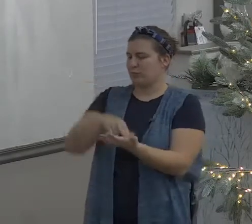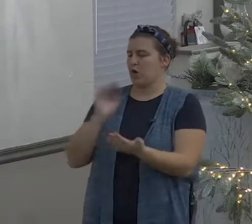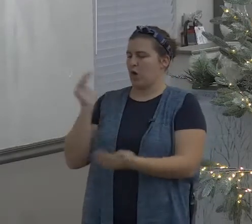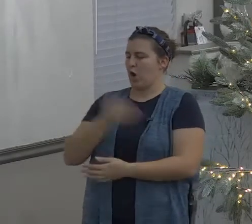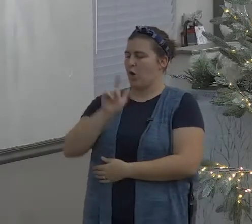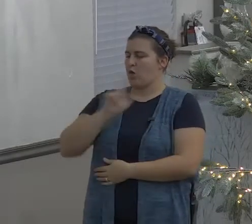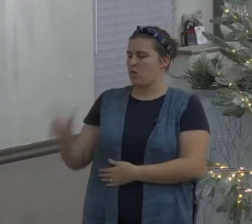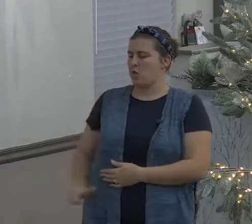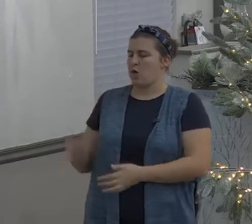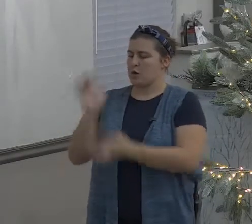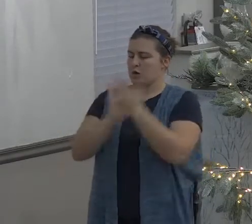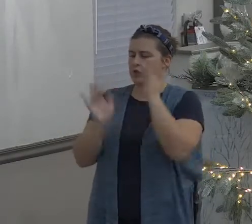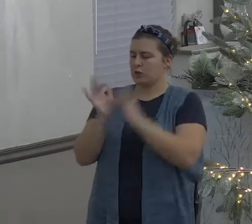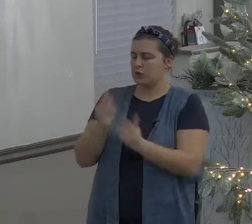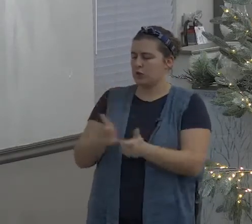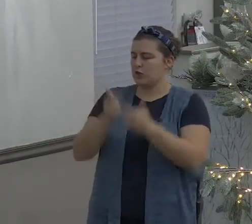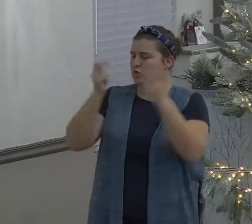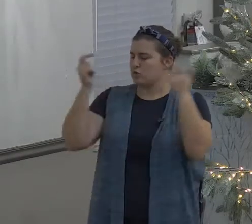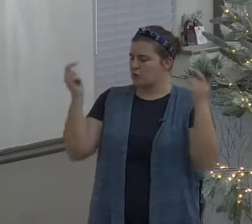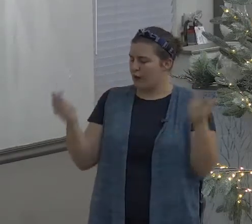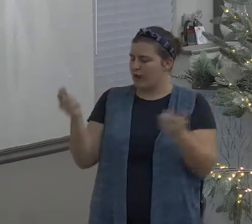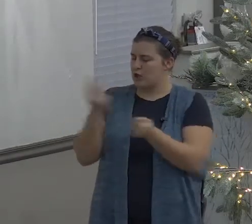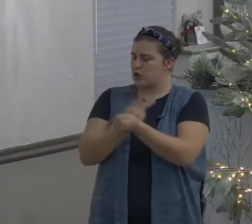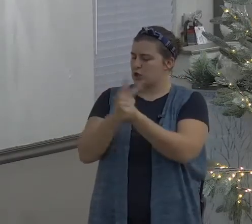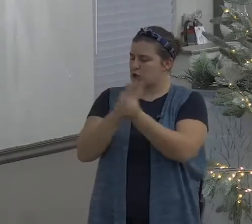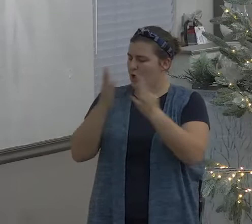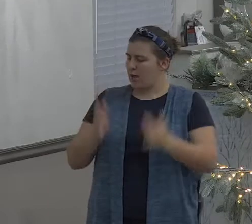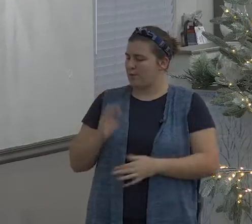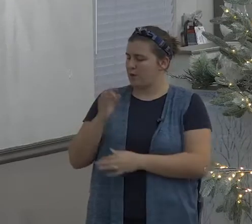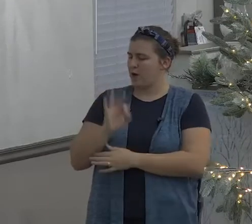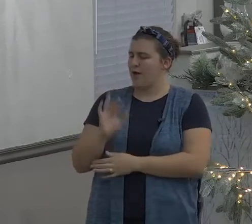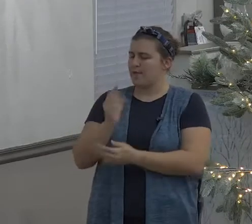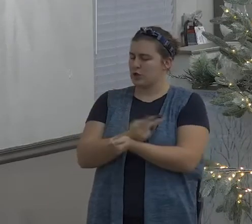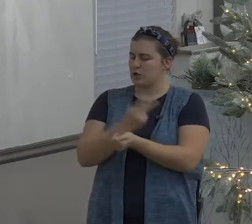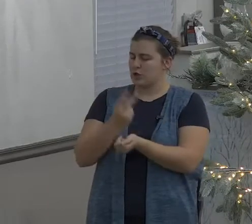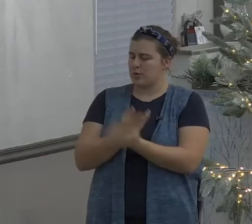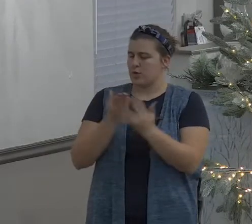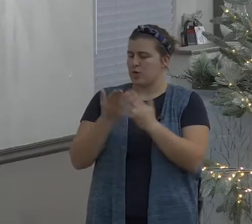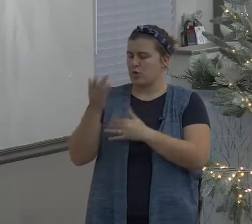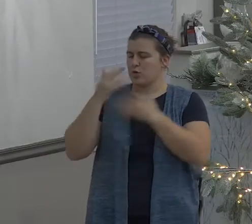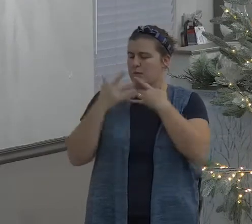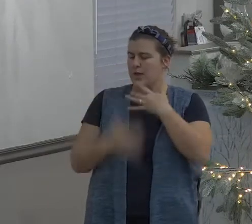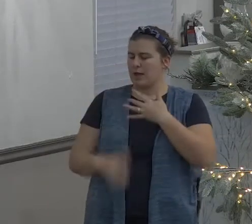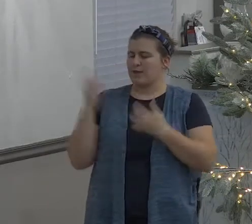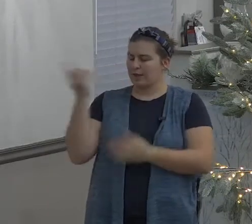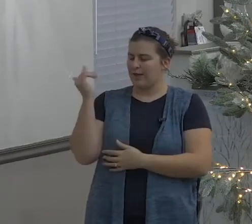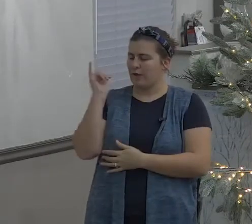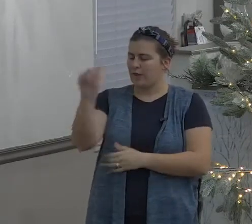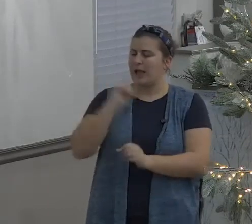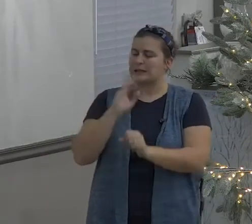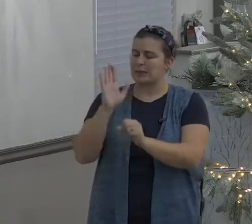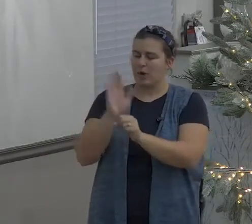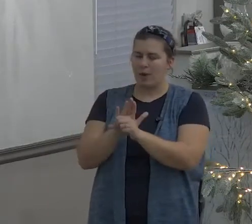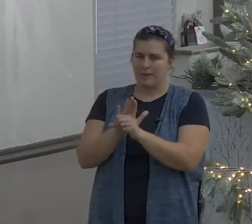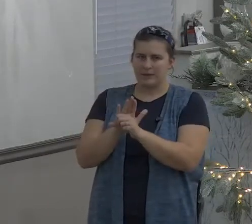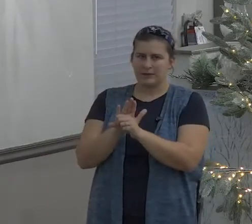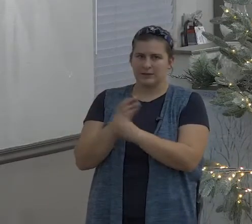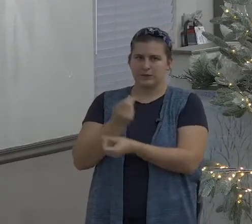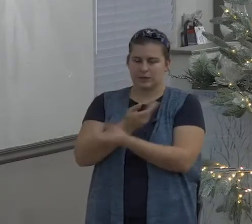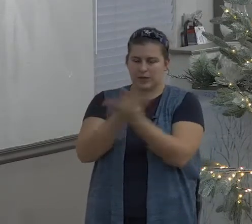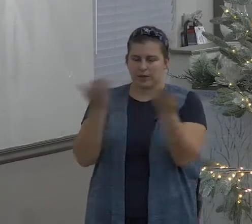of peace I'm sorry the God of peace that brought again brought that brought again from the dead our Lord Jesus